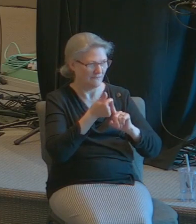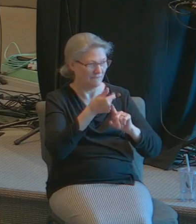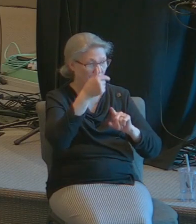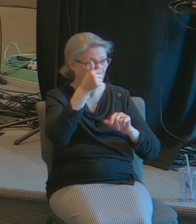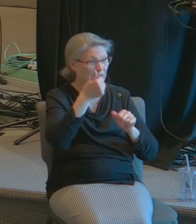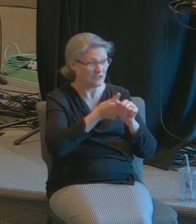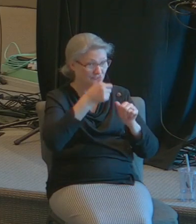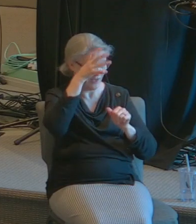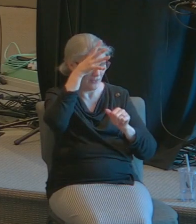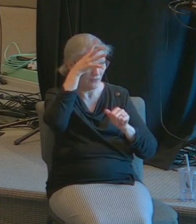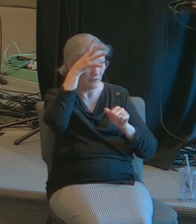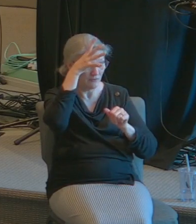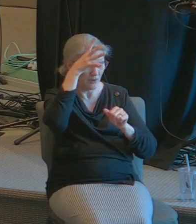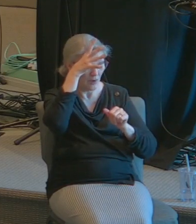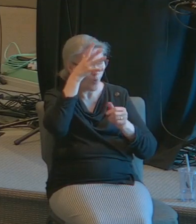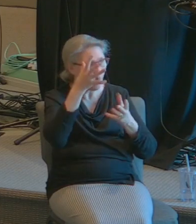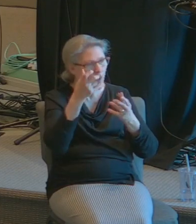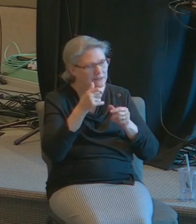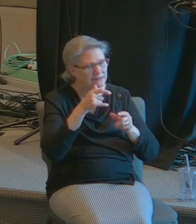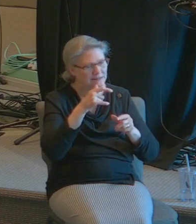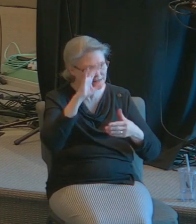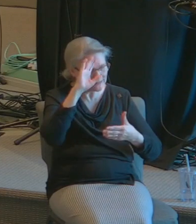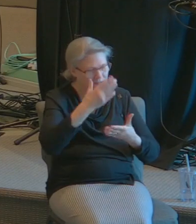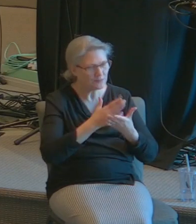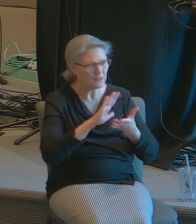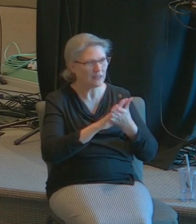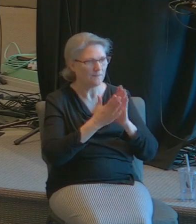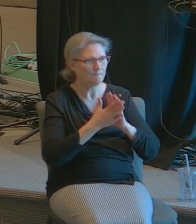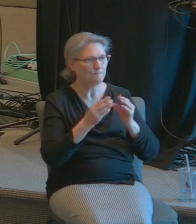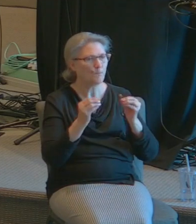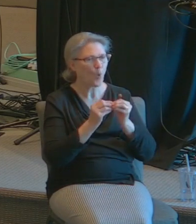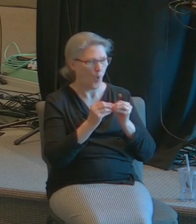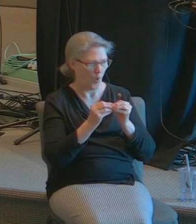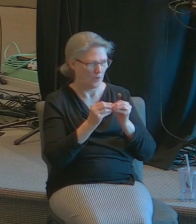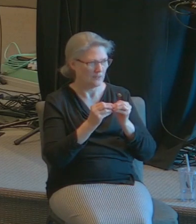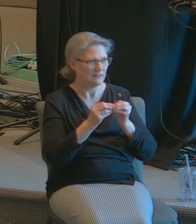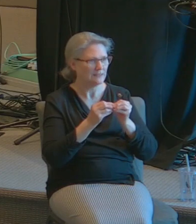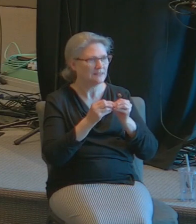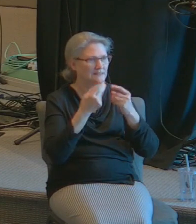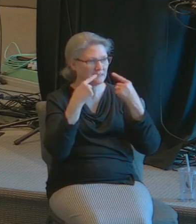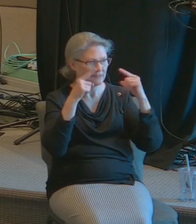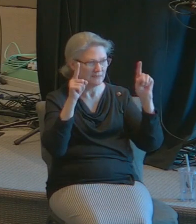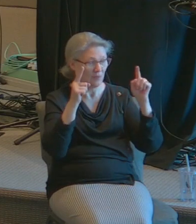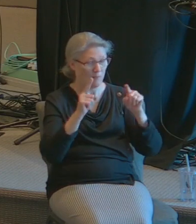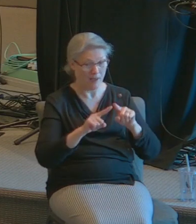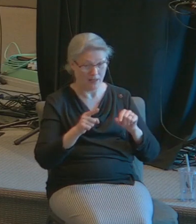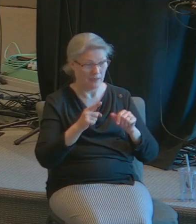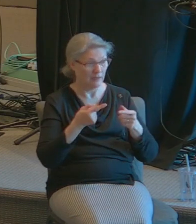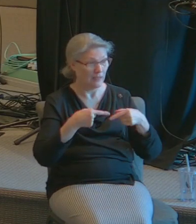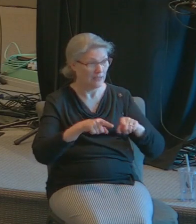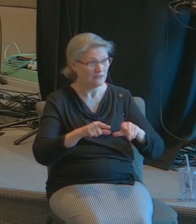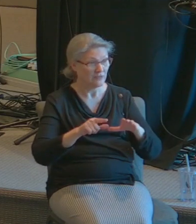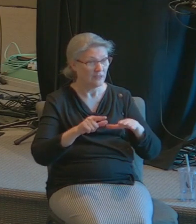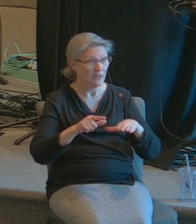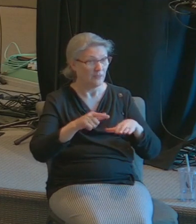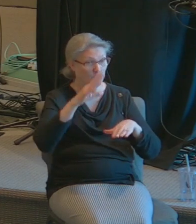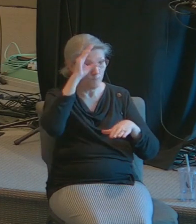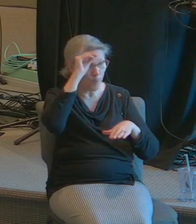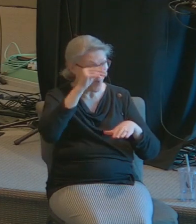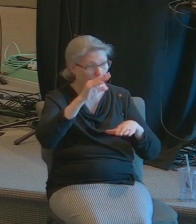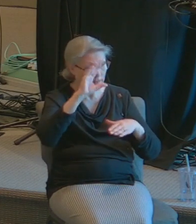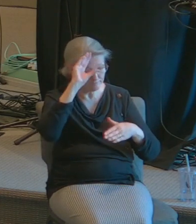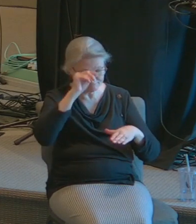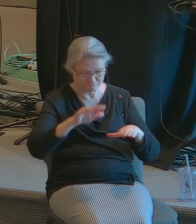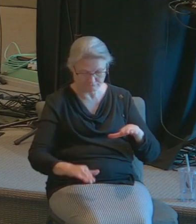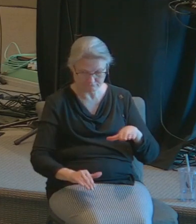but while that child is growing up he's not that but he wants him